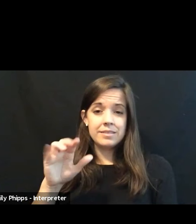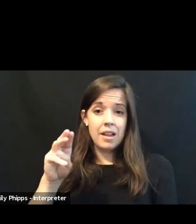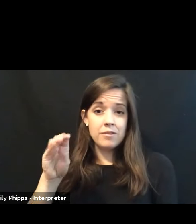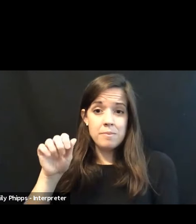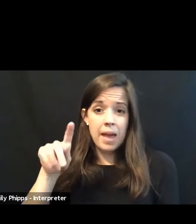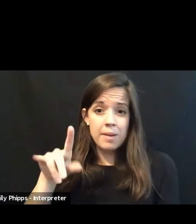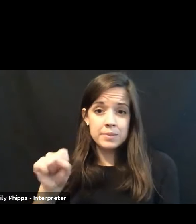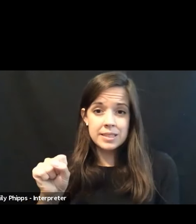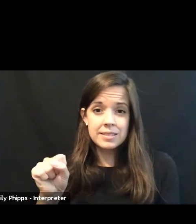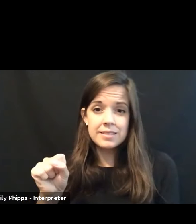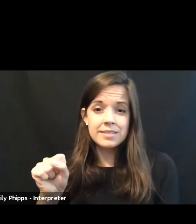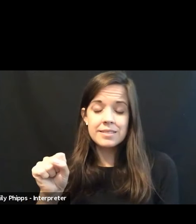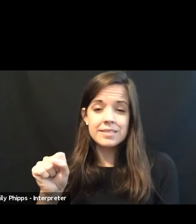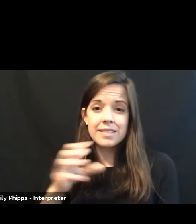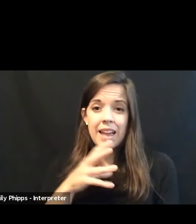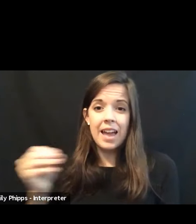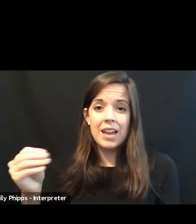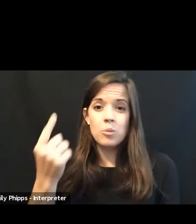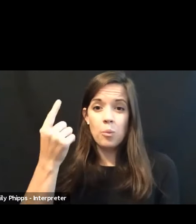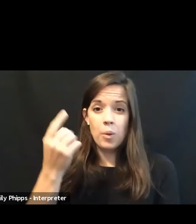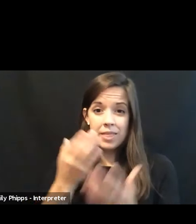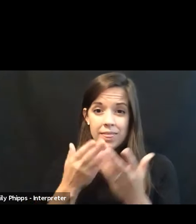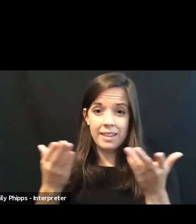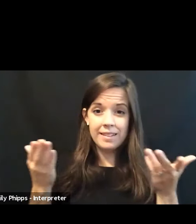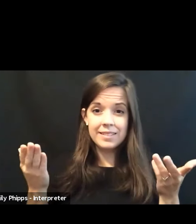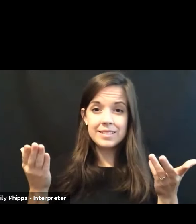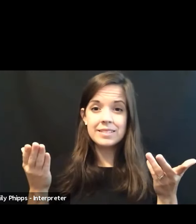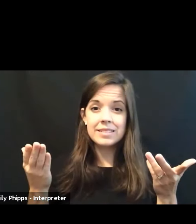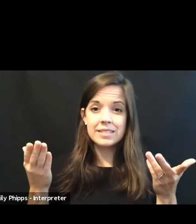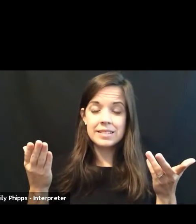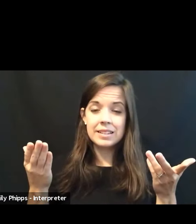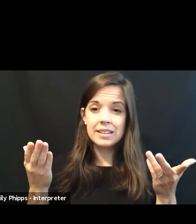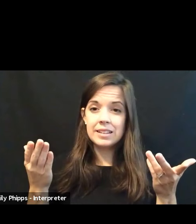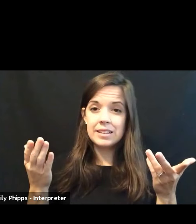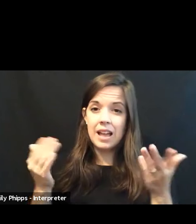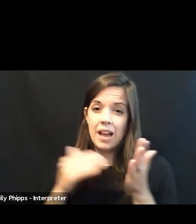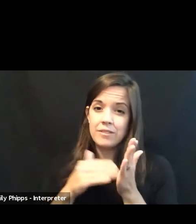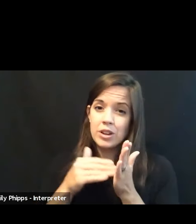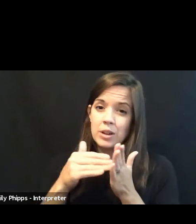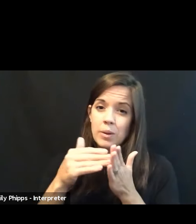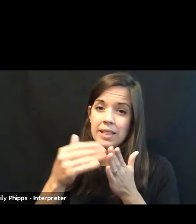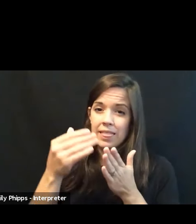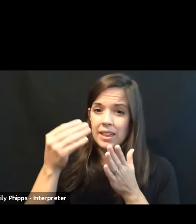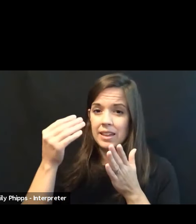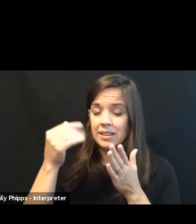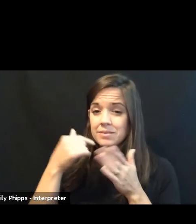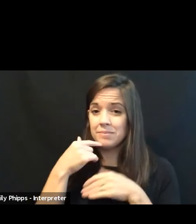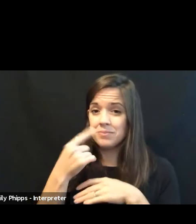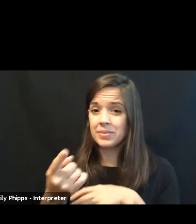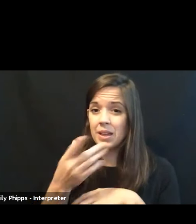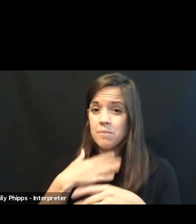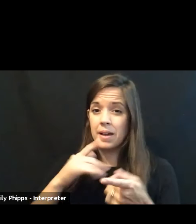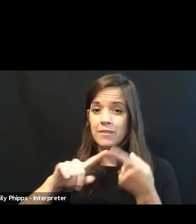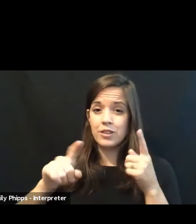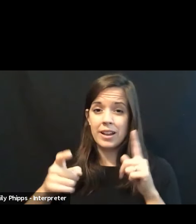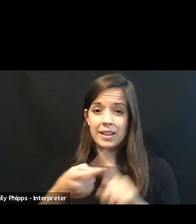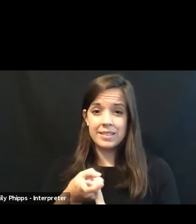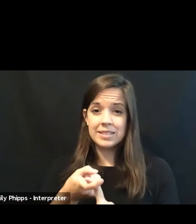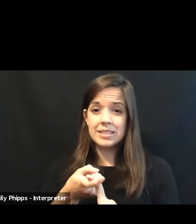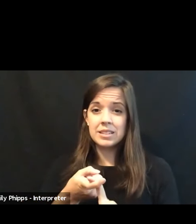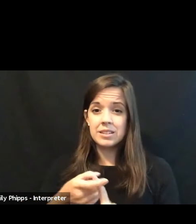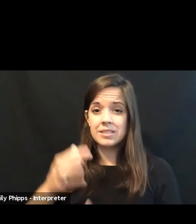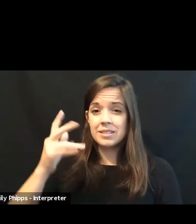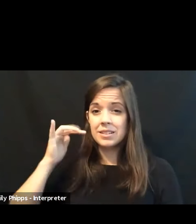one of the things that I'll frequently tell my friends who live